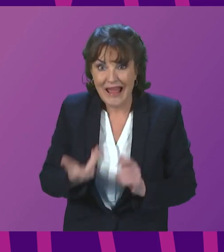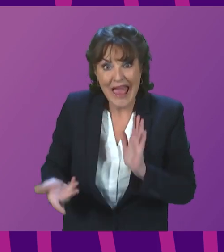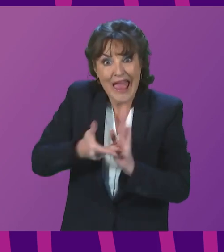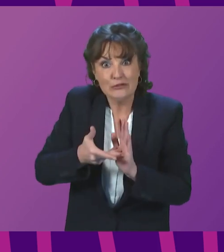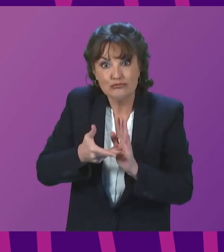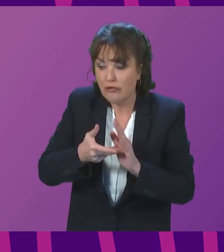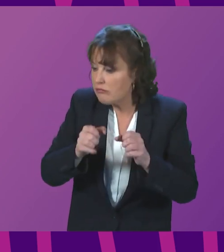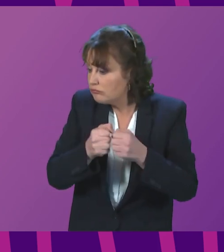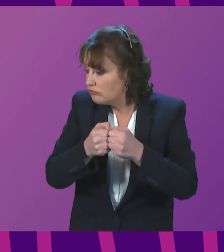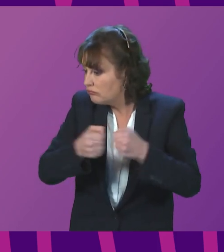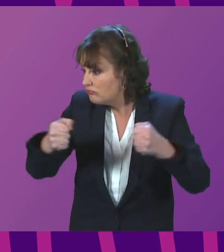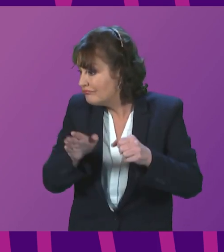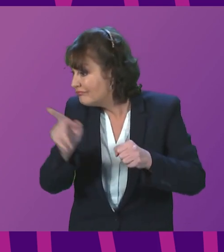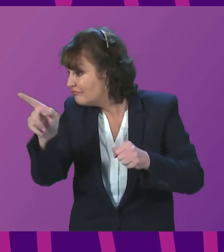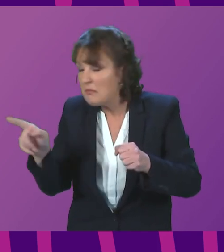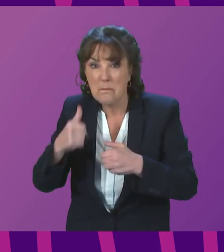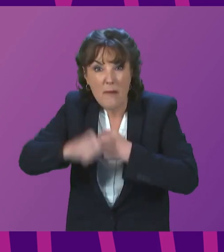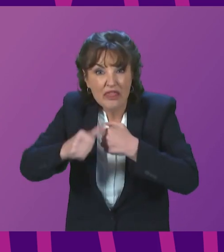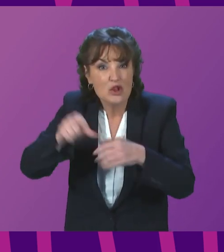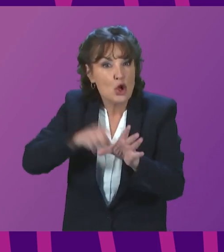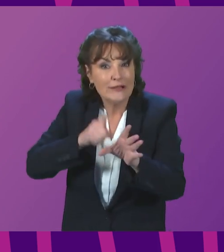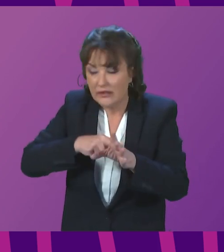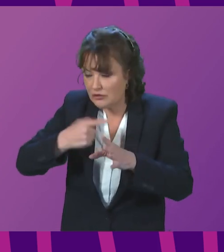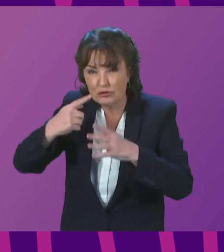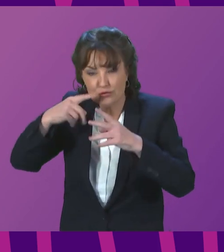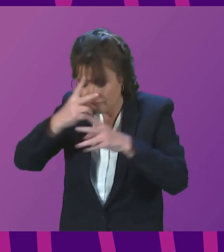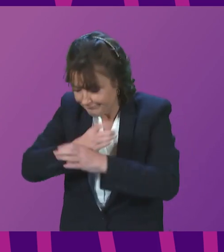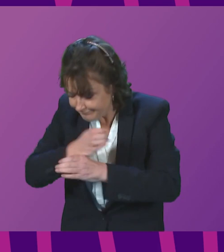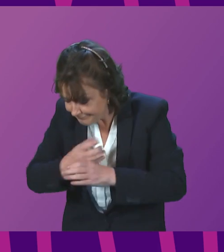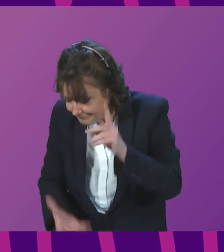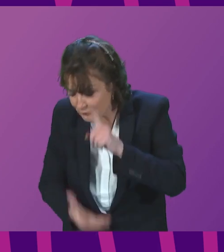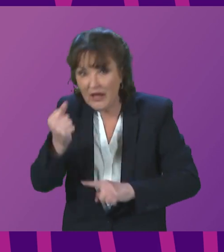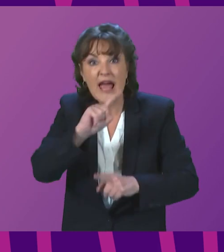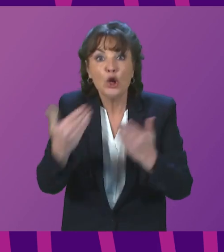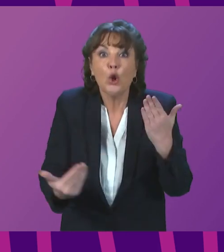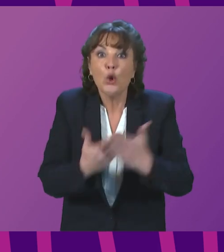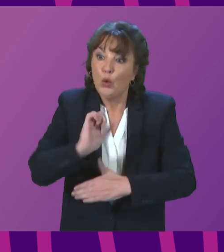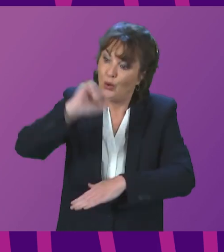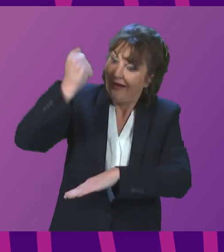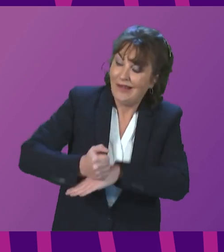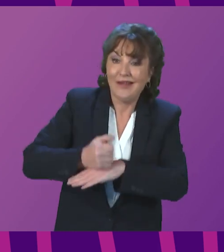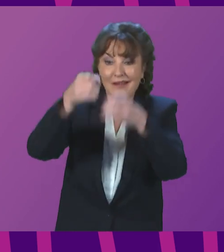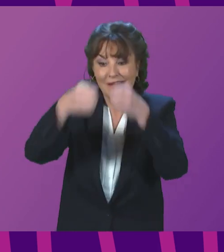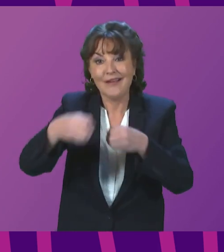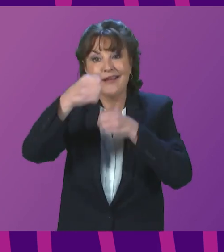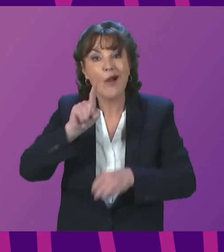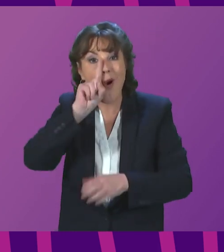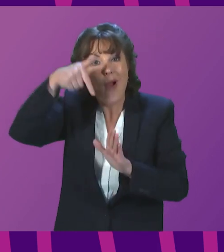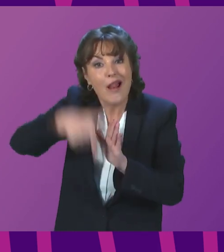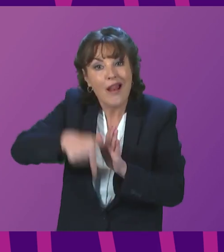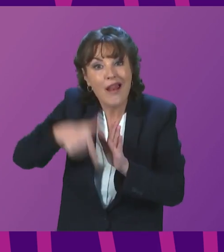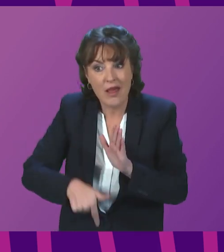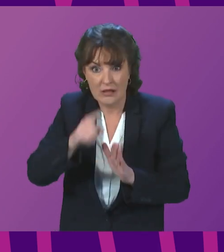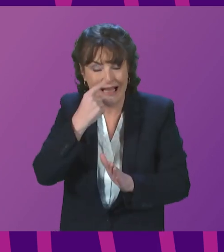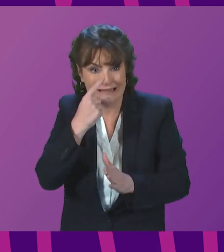is possible, but that would take months if not years, and new fields take years if not decades to plan and develop. So we